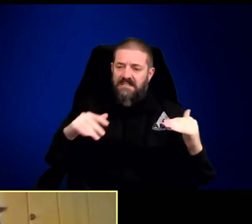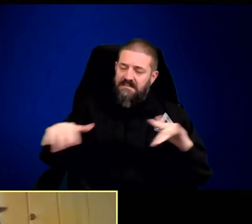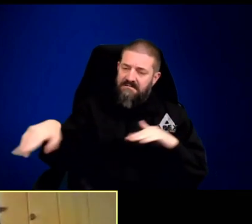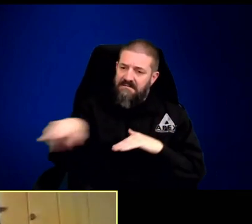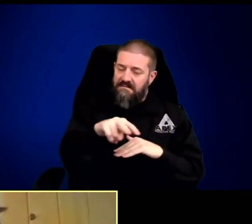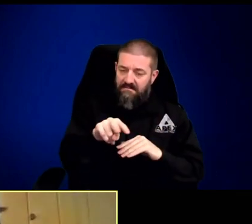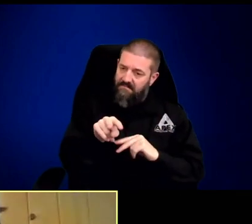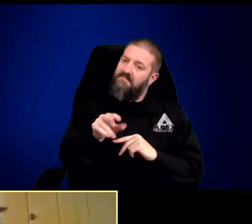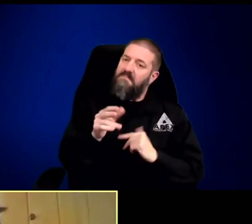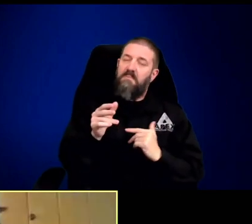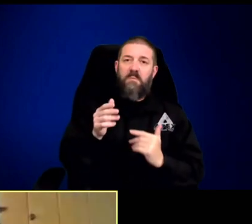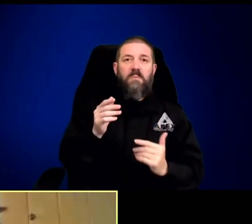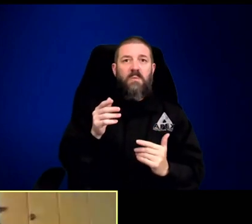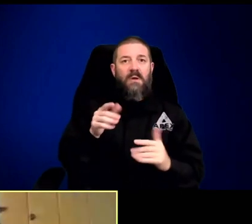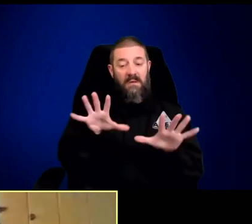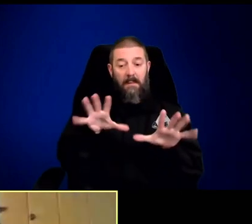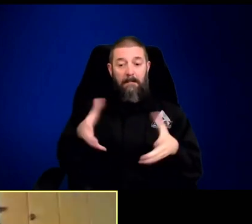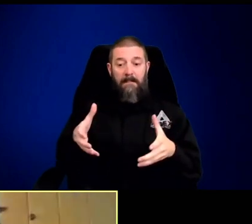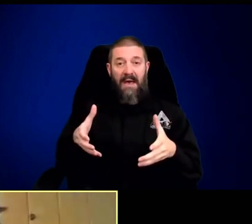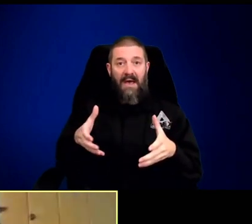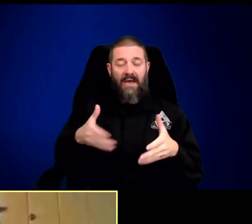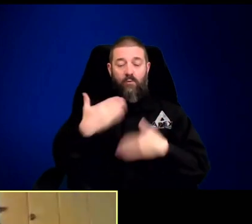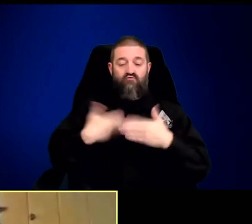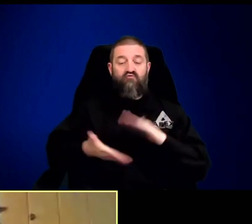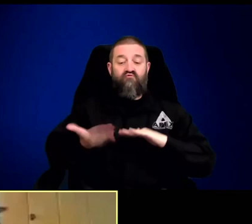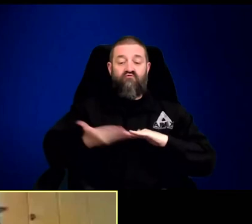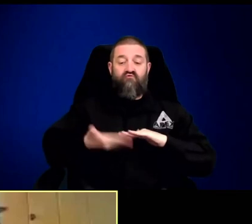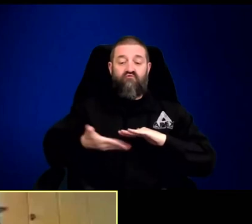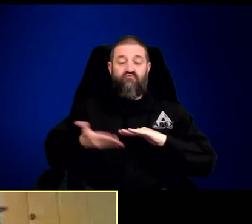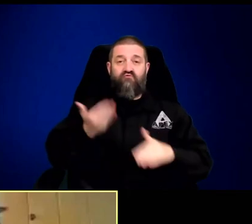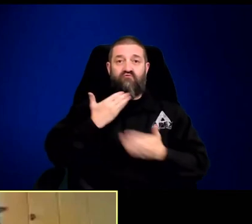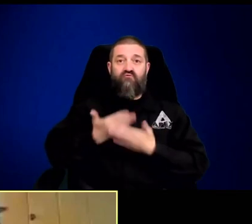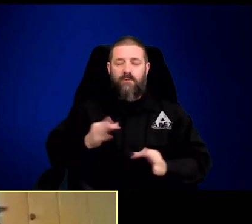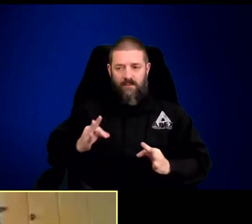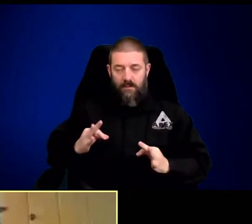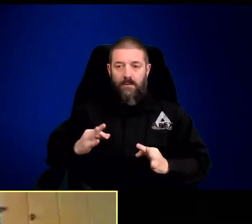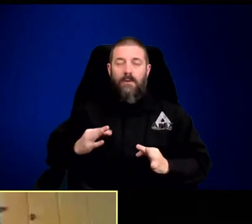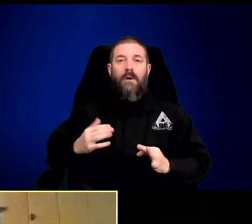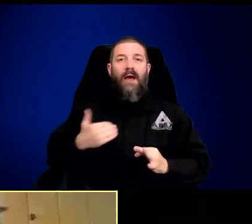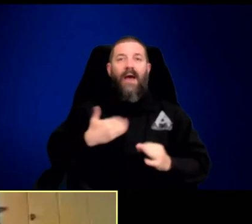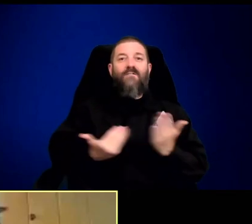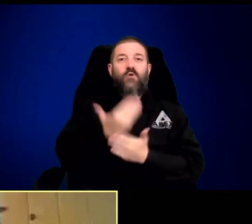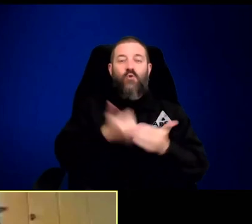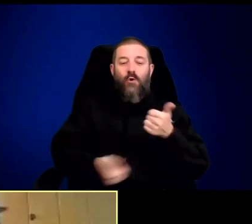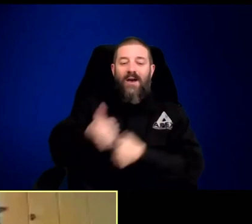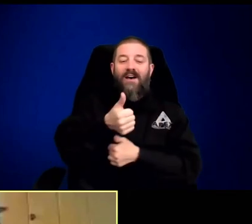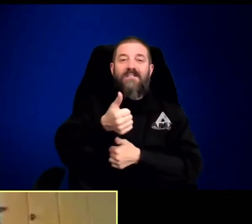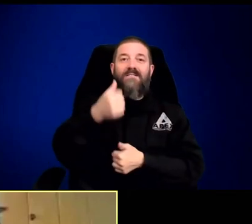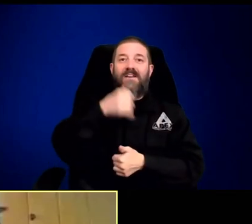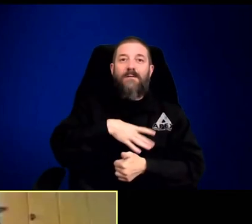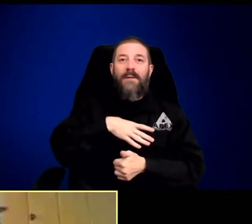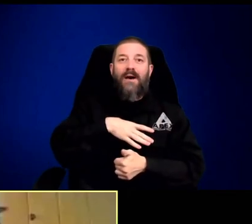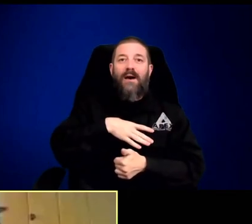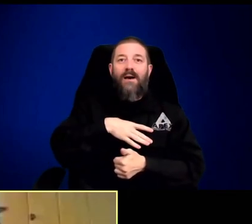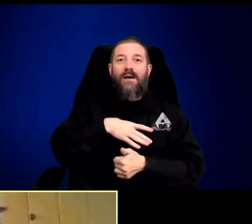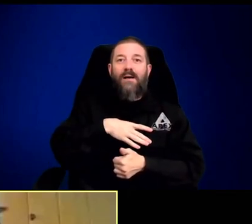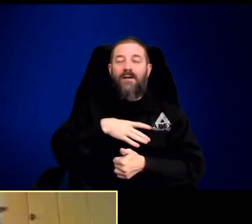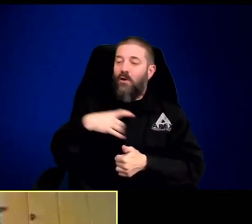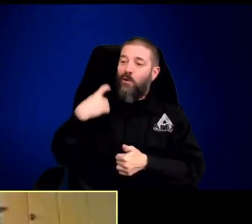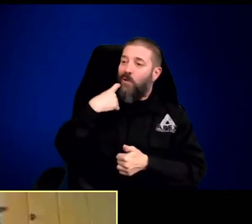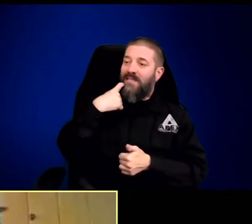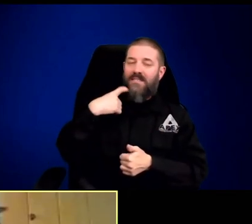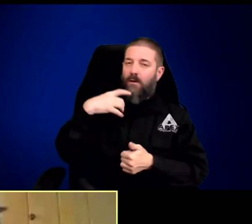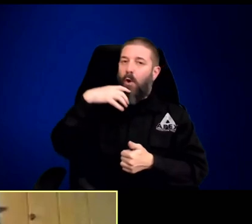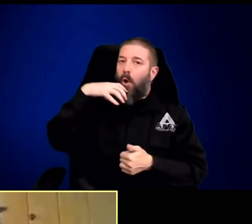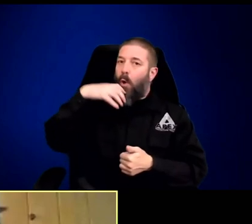with the pack. So, there are 17 adults, and they seem to work together really well in terms of